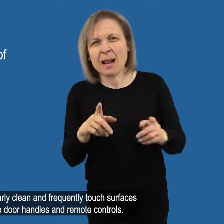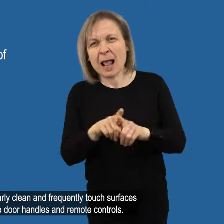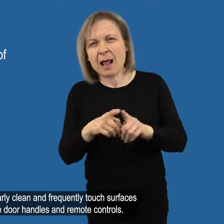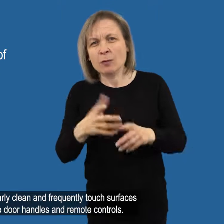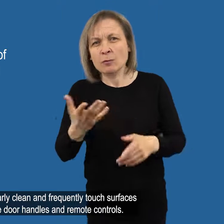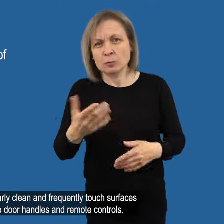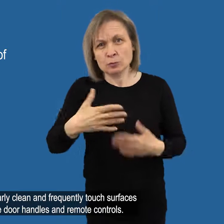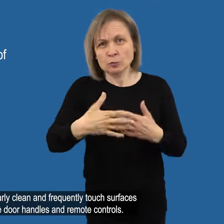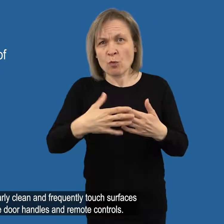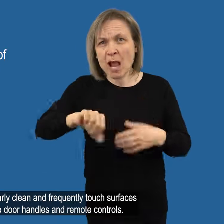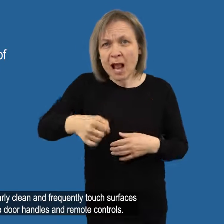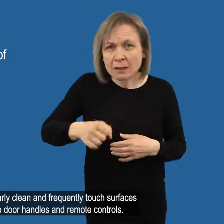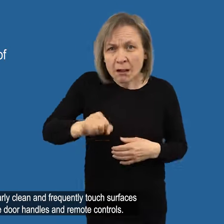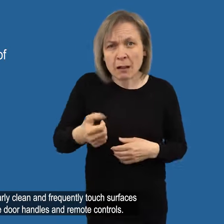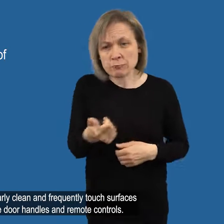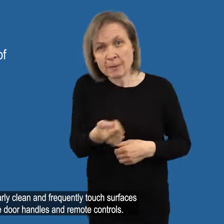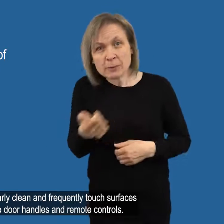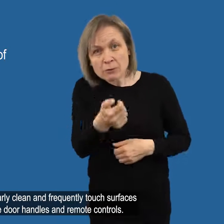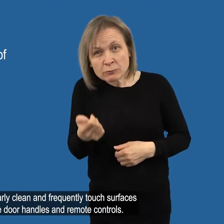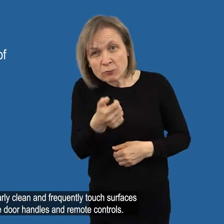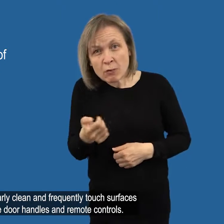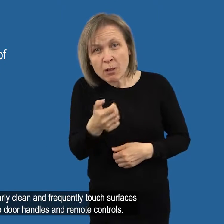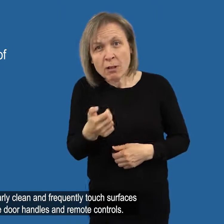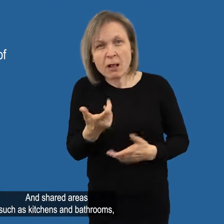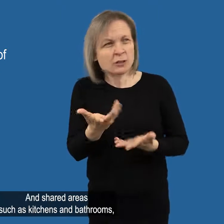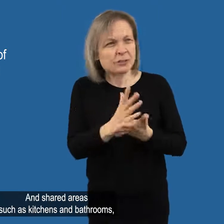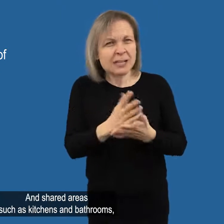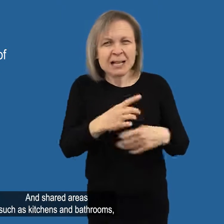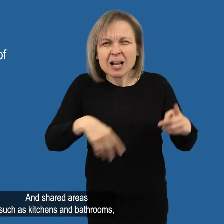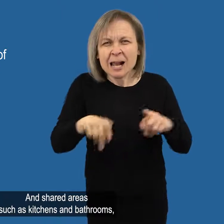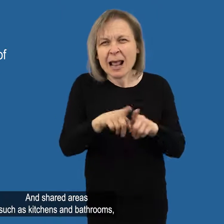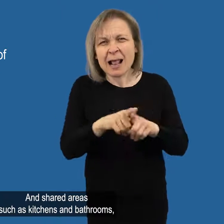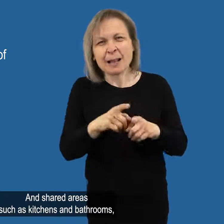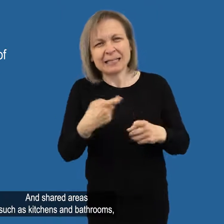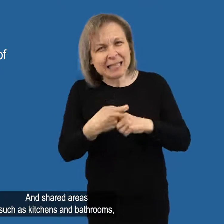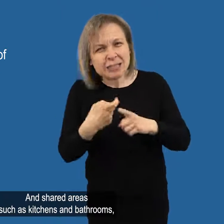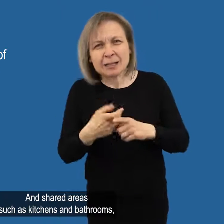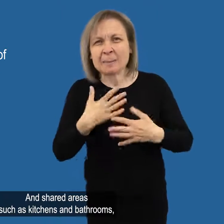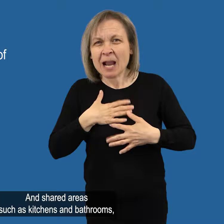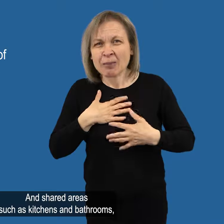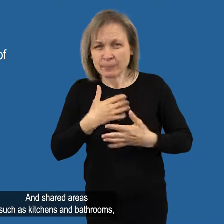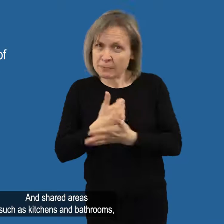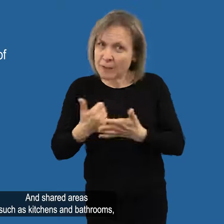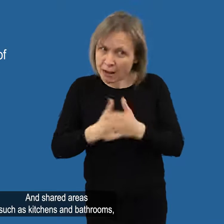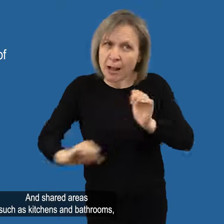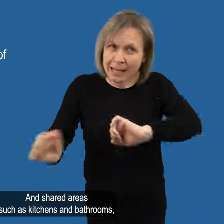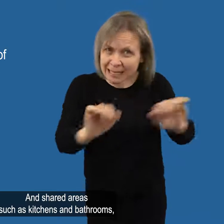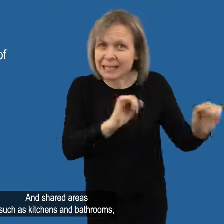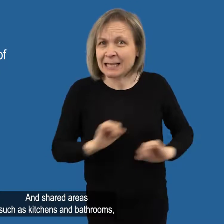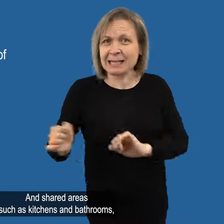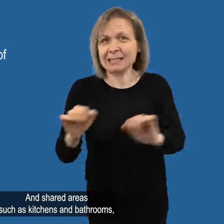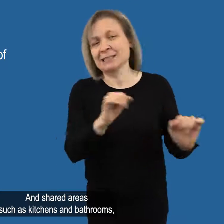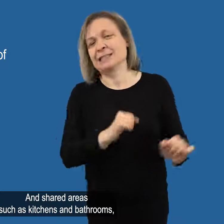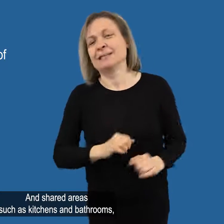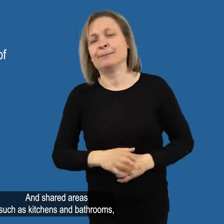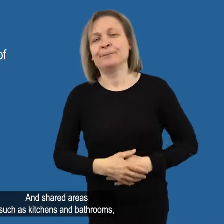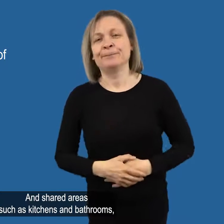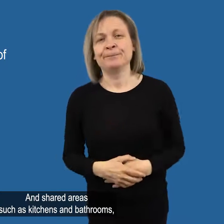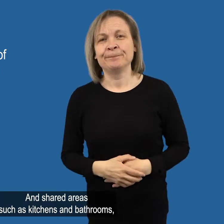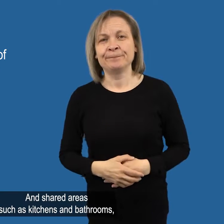Regularly clean frequently touched surfaces like door handles and remote controls and shared areas such as kitchens and bathrooms